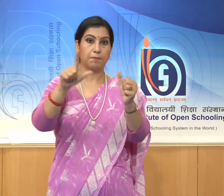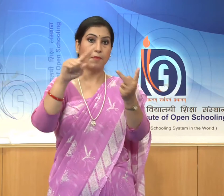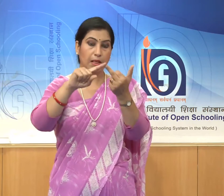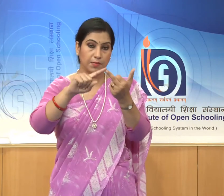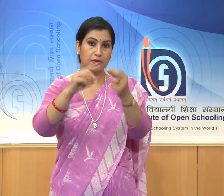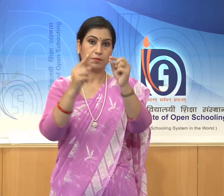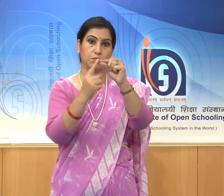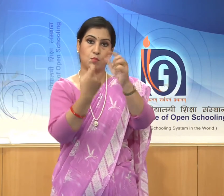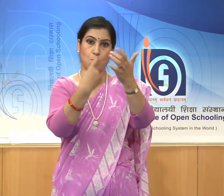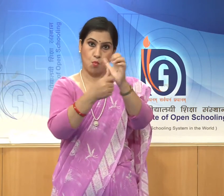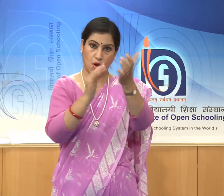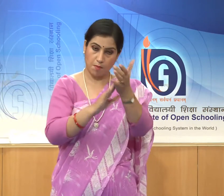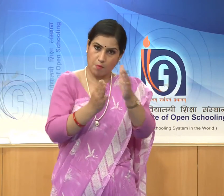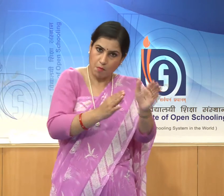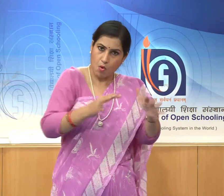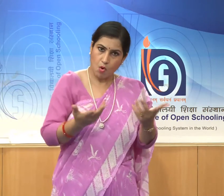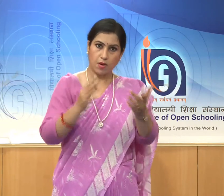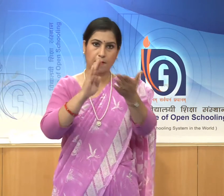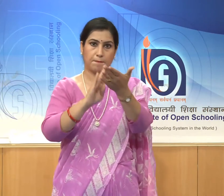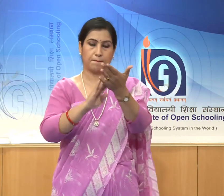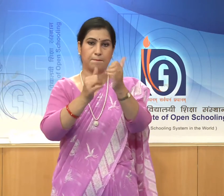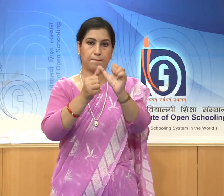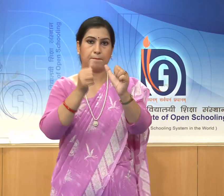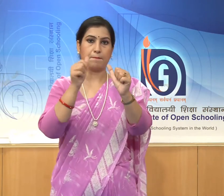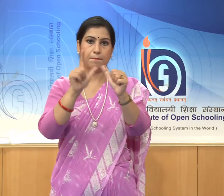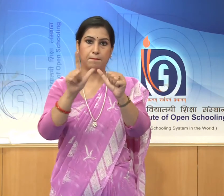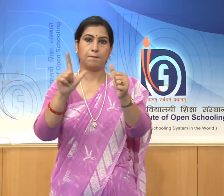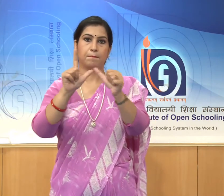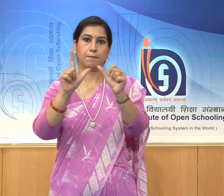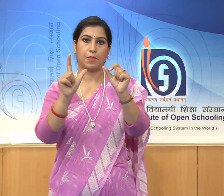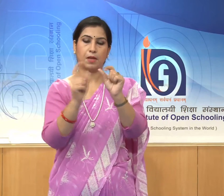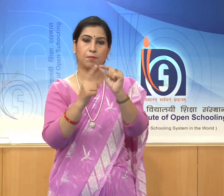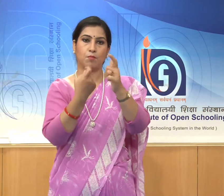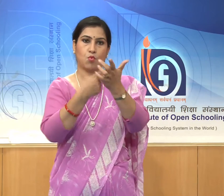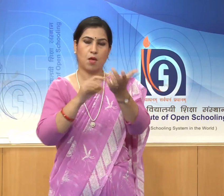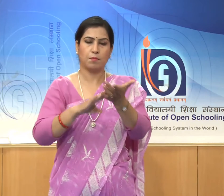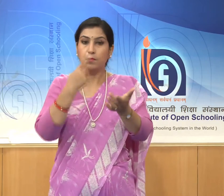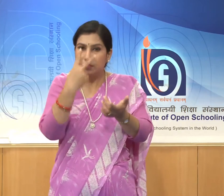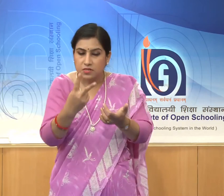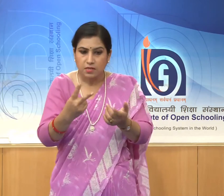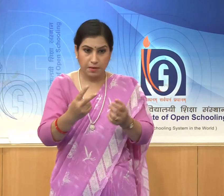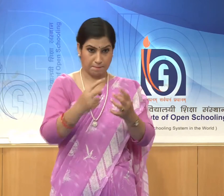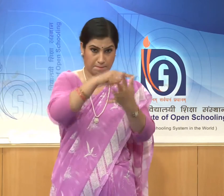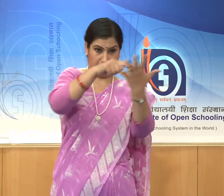we see the Pancharathas and the Mandapa structures.